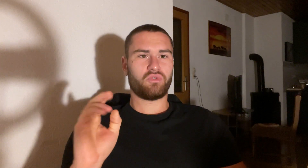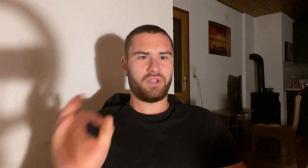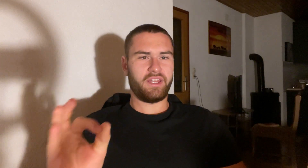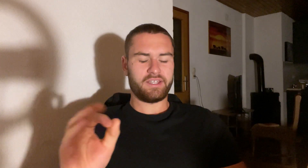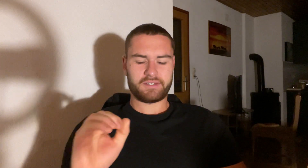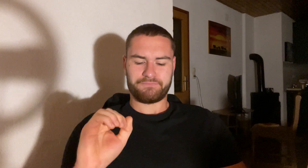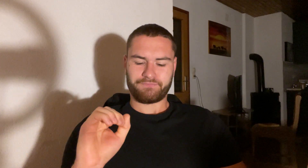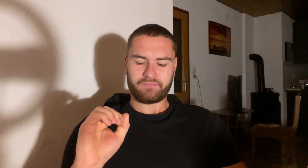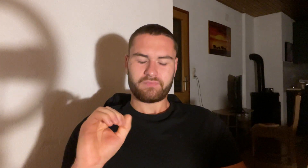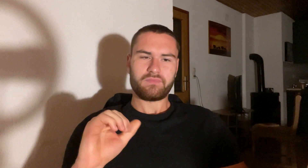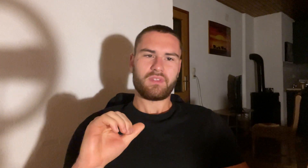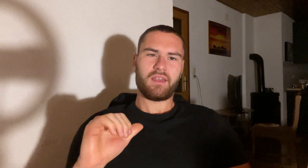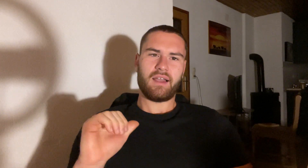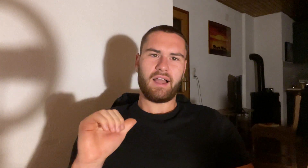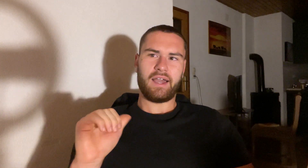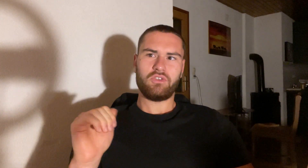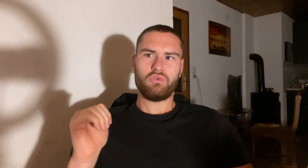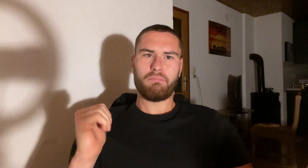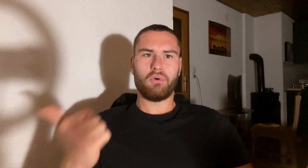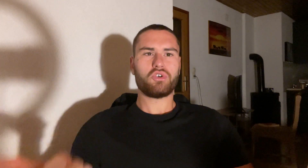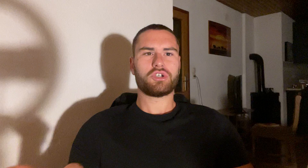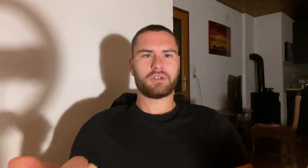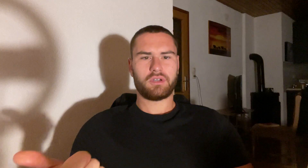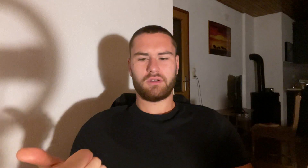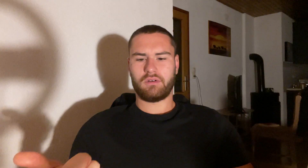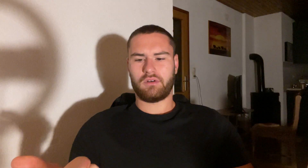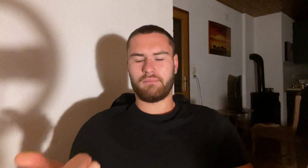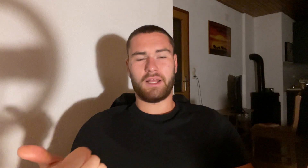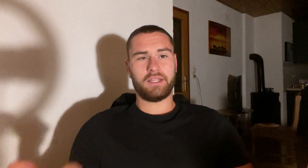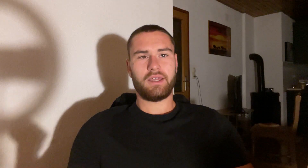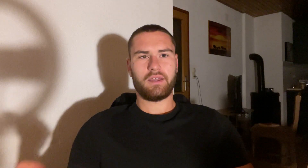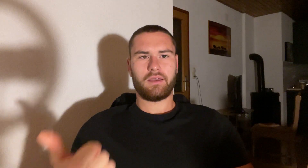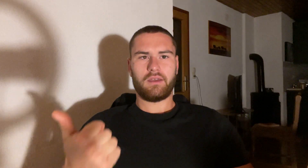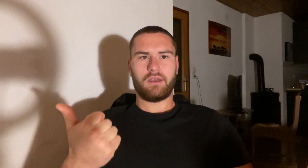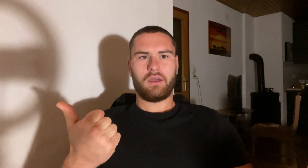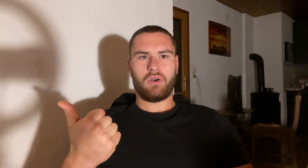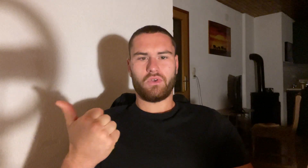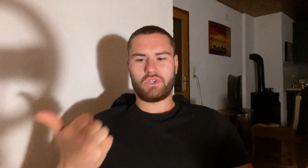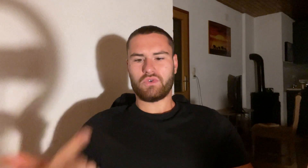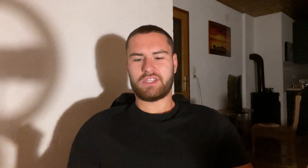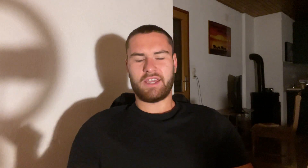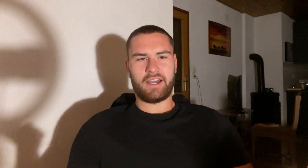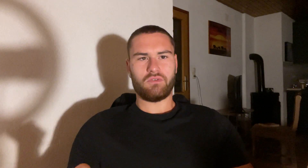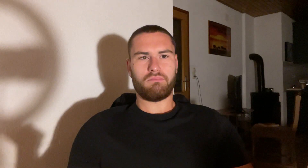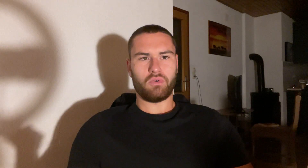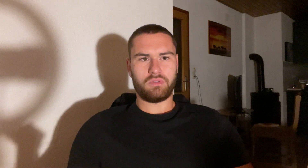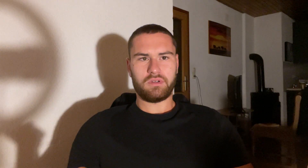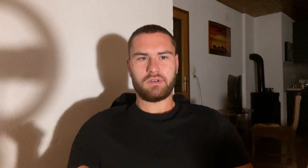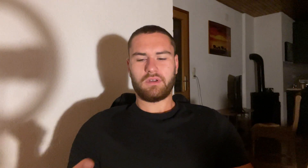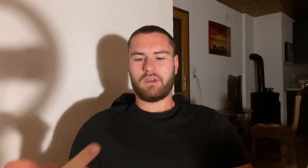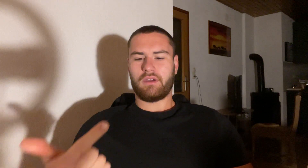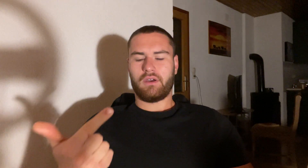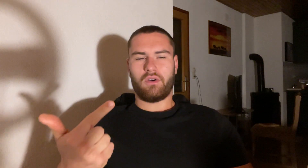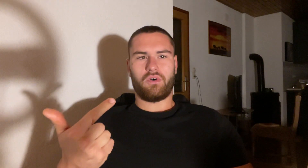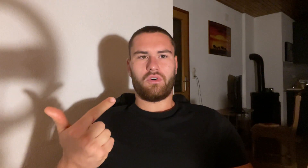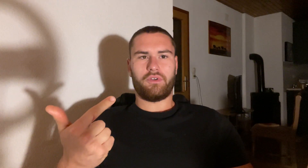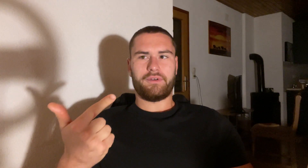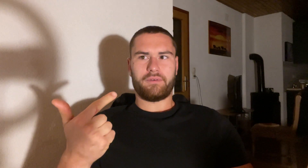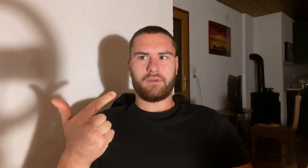three days. I do push on Monday. On Tuesday, I do pull. On